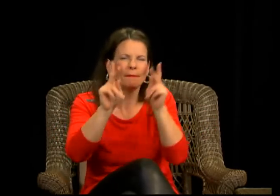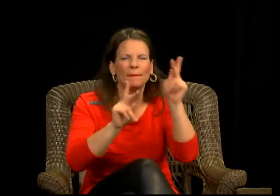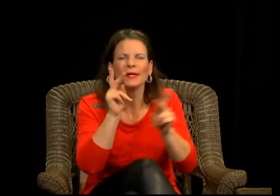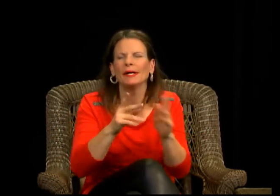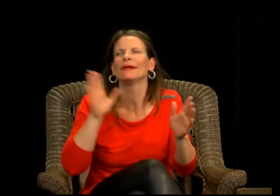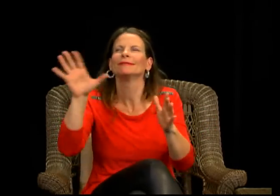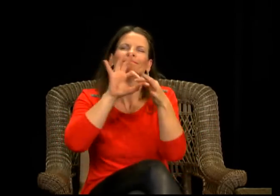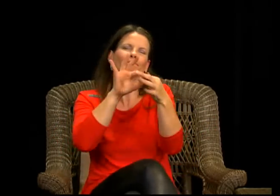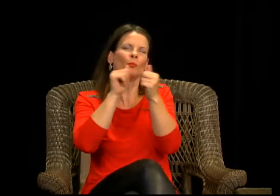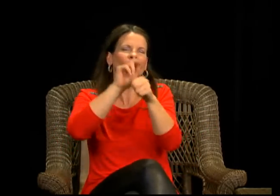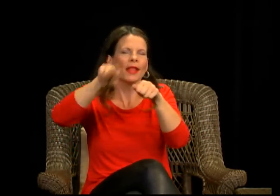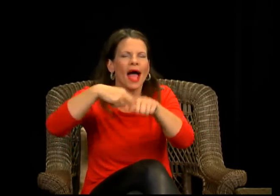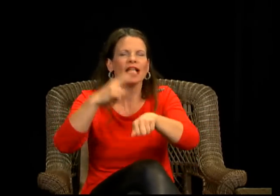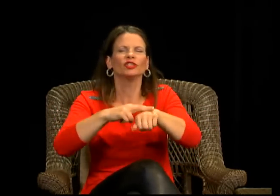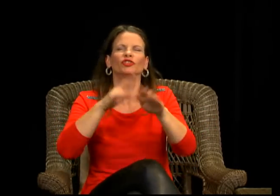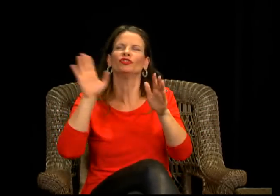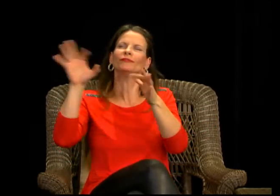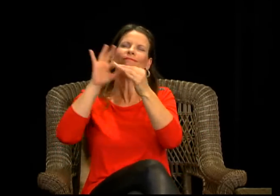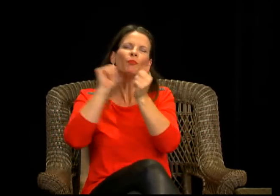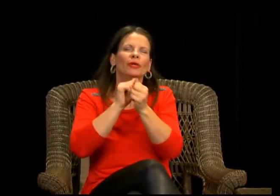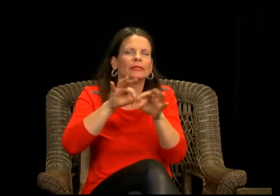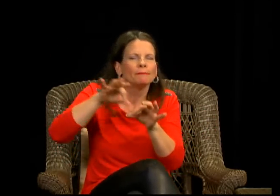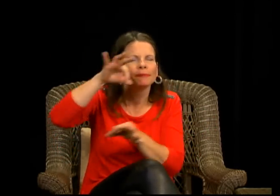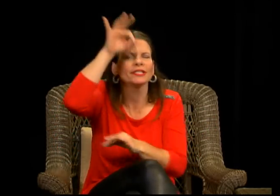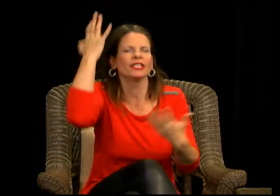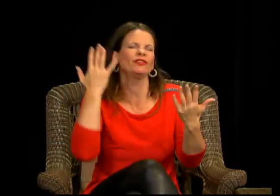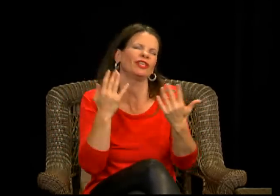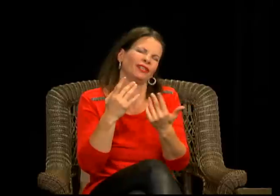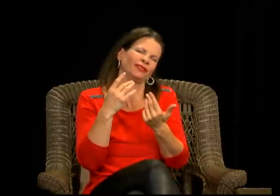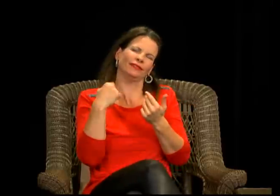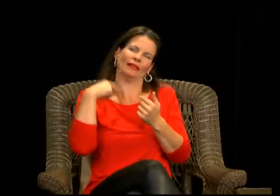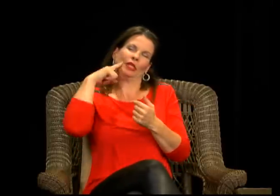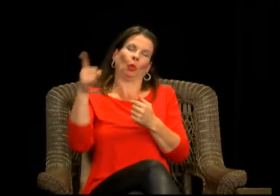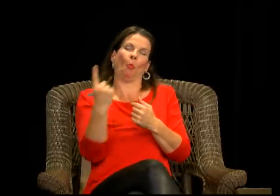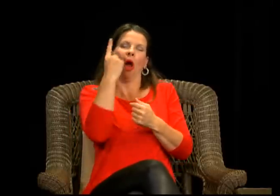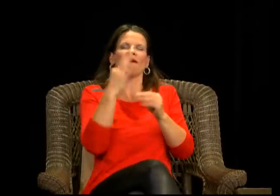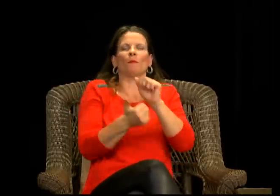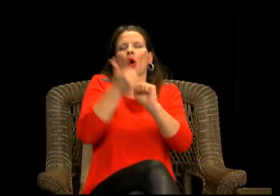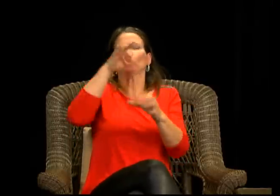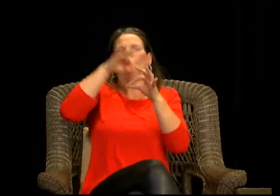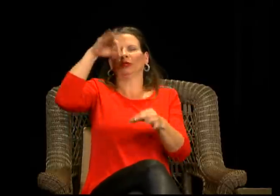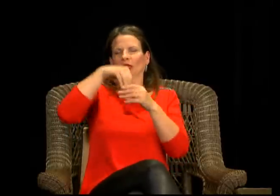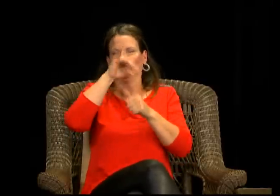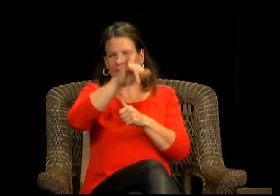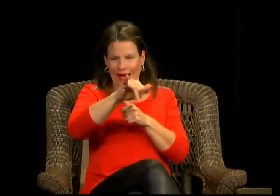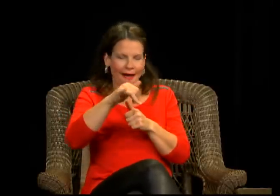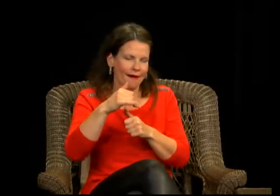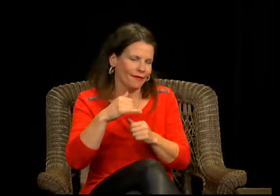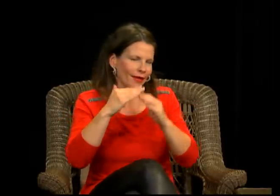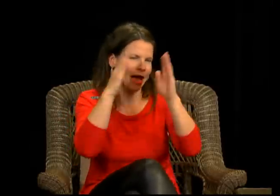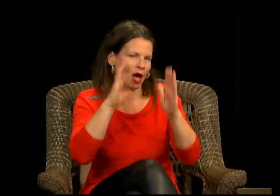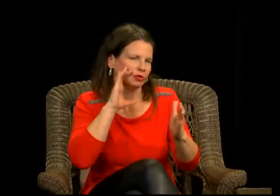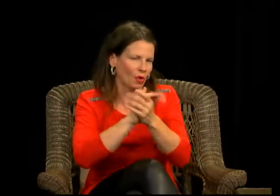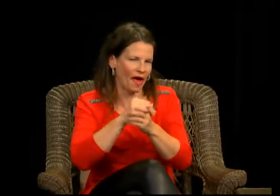um she also like tries to communicate with people tries to get them to talk she's kind of spiritual and